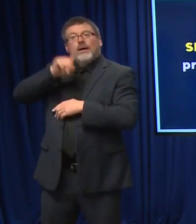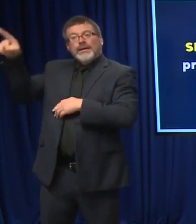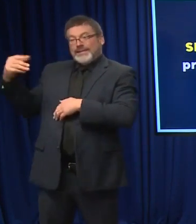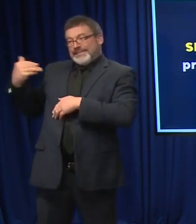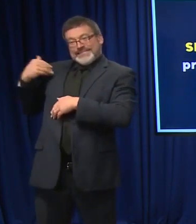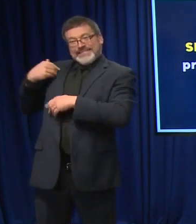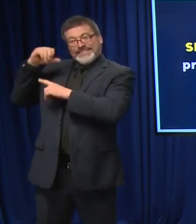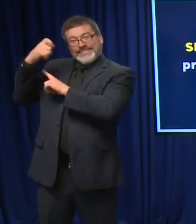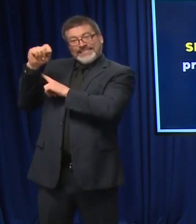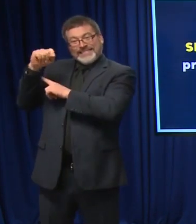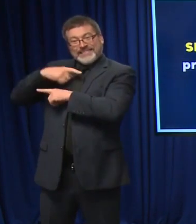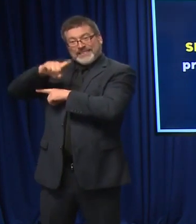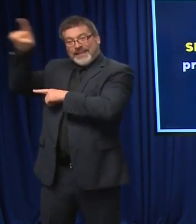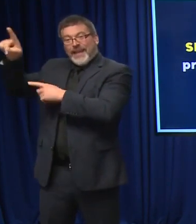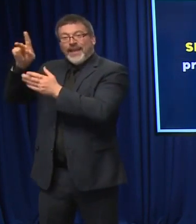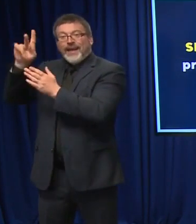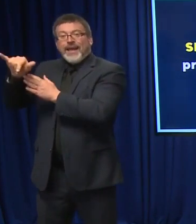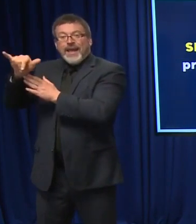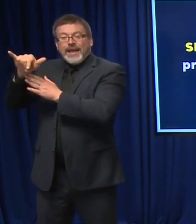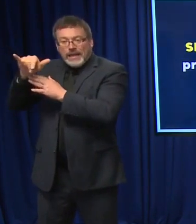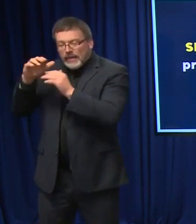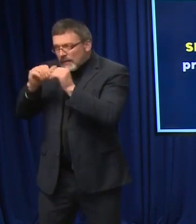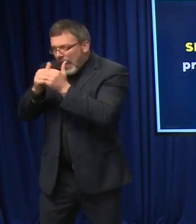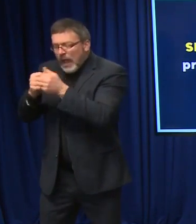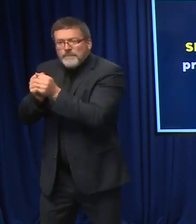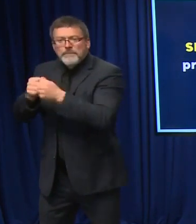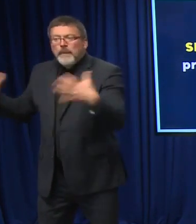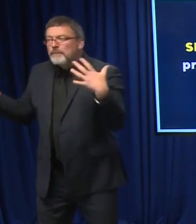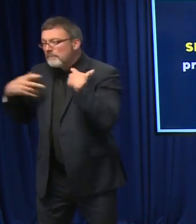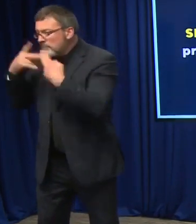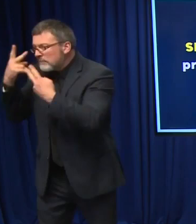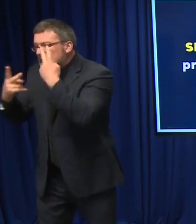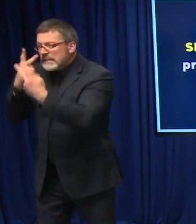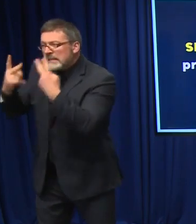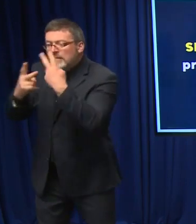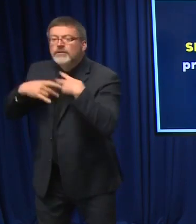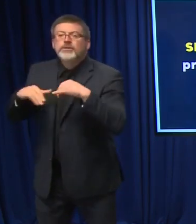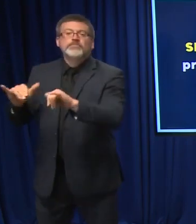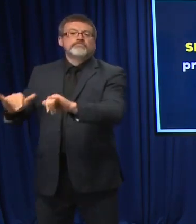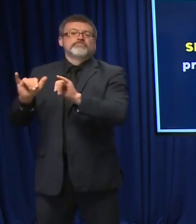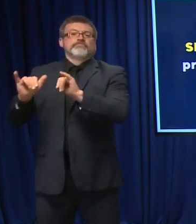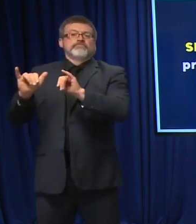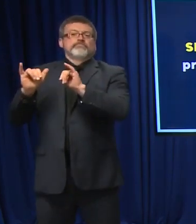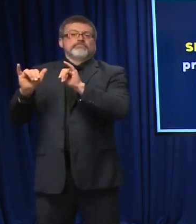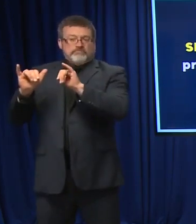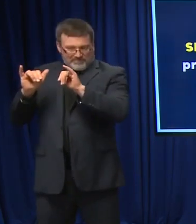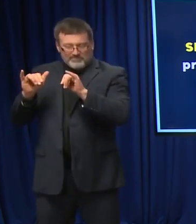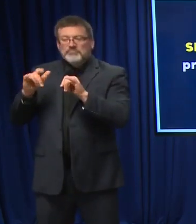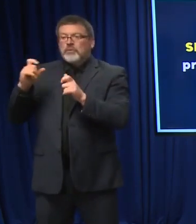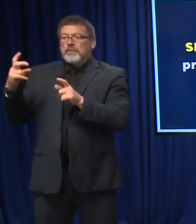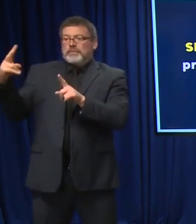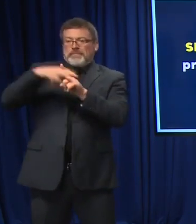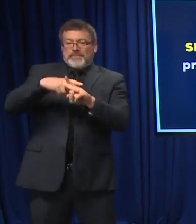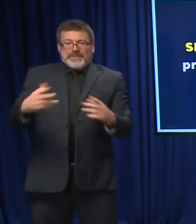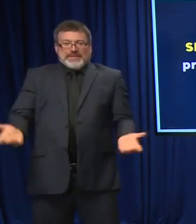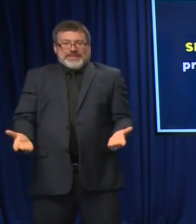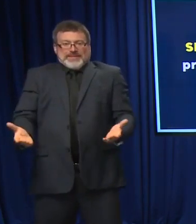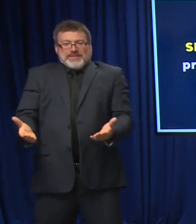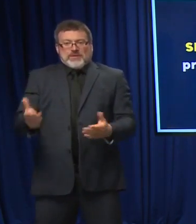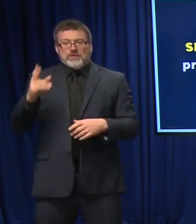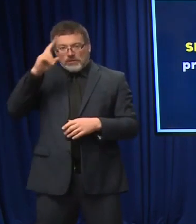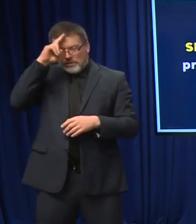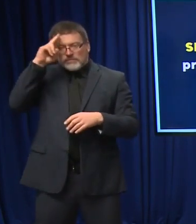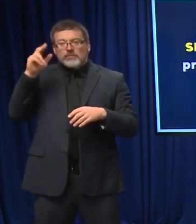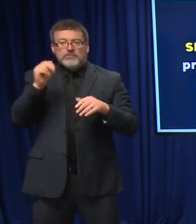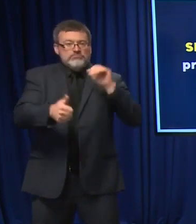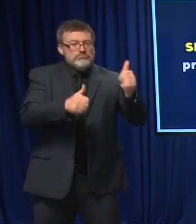increase hospital bed capacity was building an internal and temporary acute care surge centers. There's no better place to receive care than